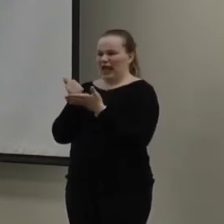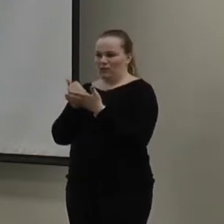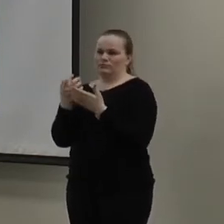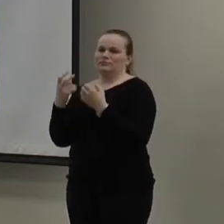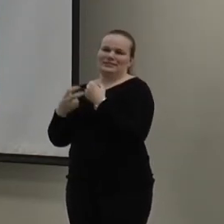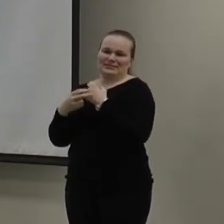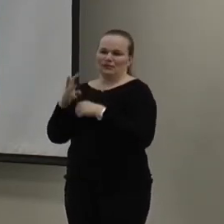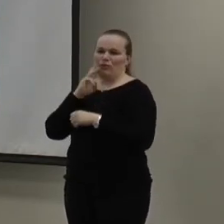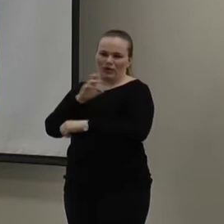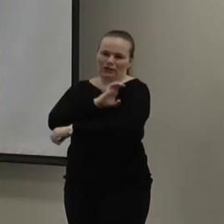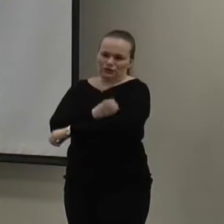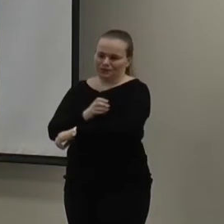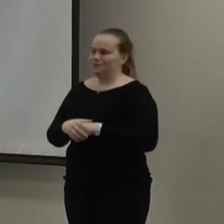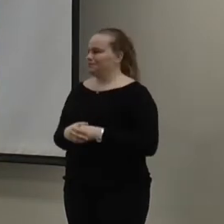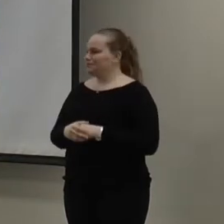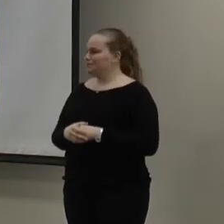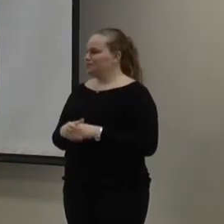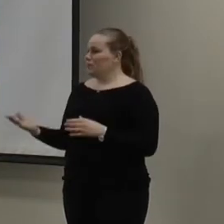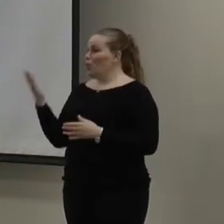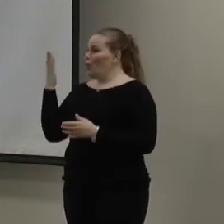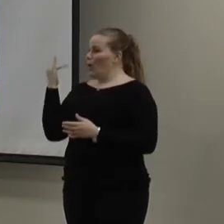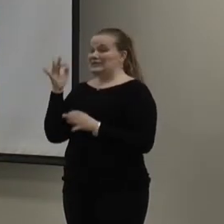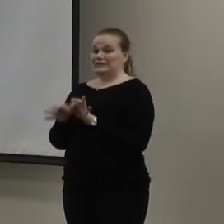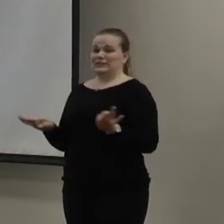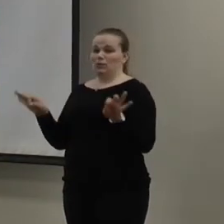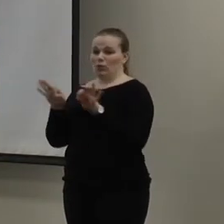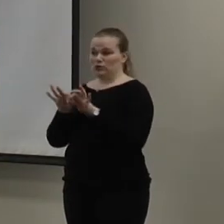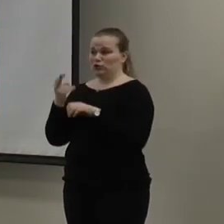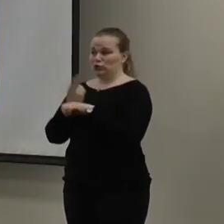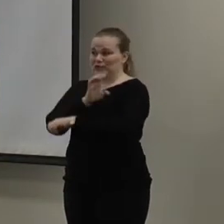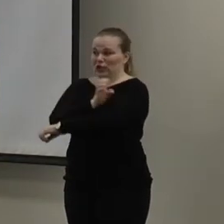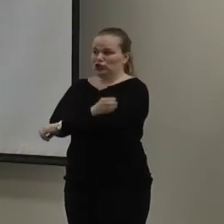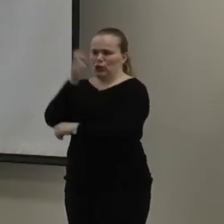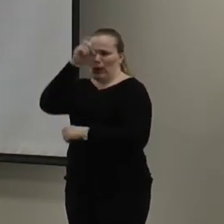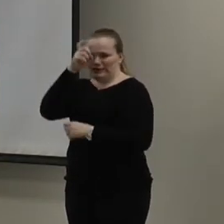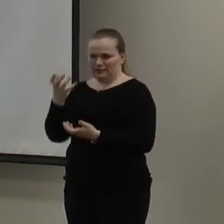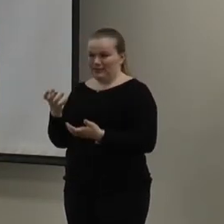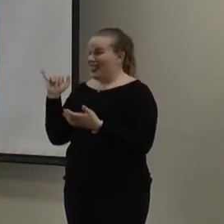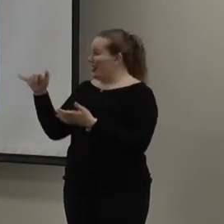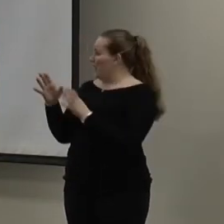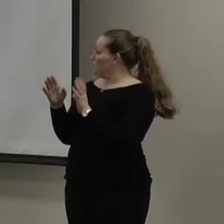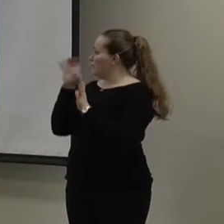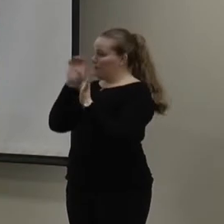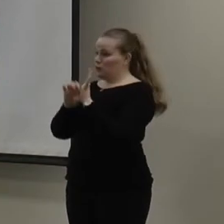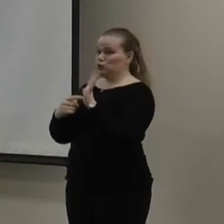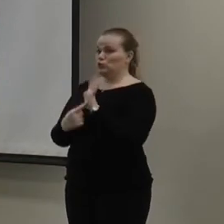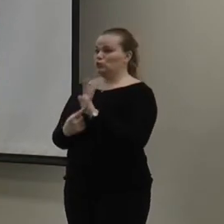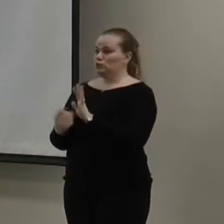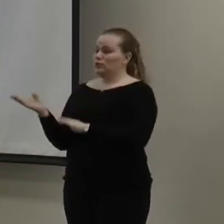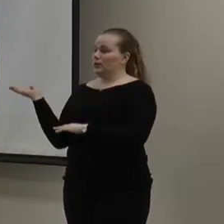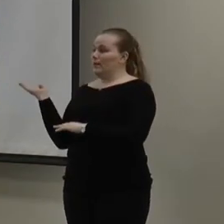So, we'll go ahead and get started. So, why is it important to use energy wisely? This visual basically depicts